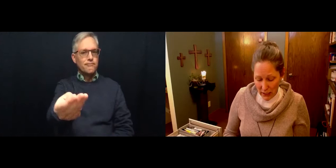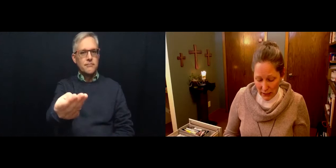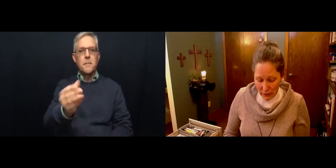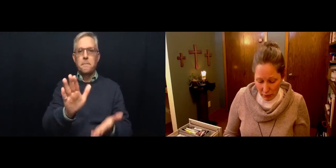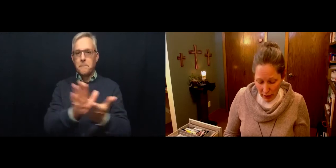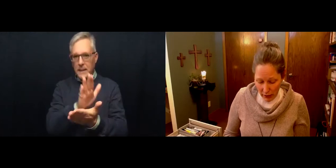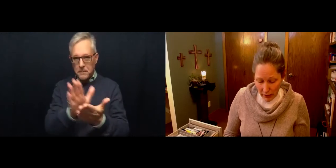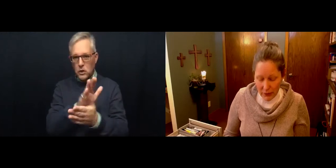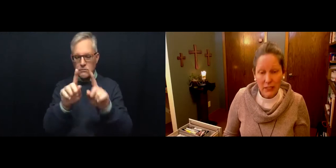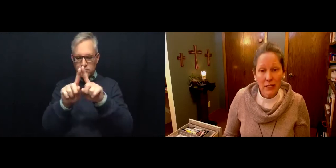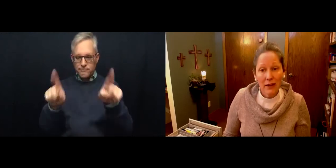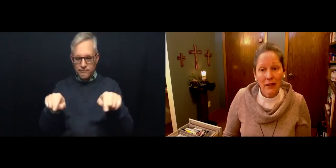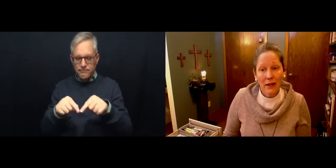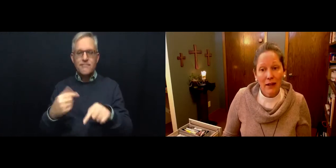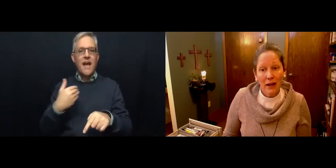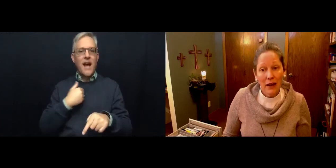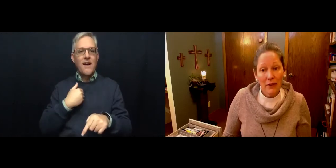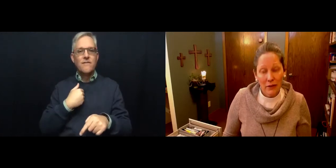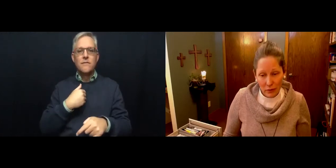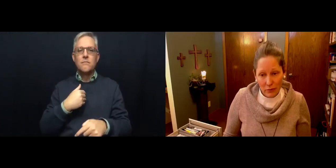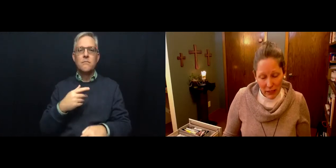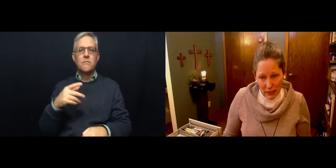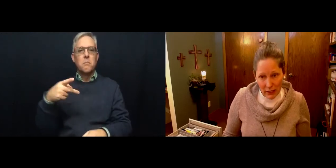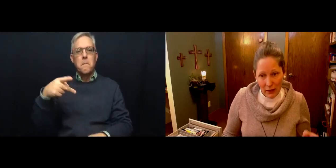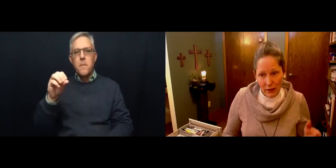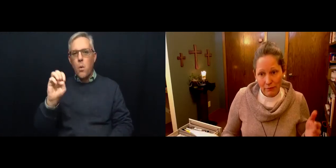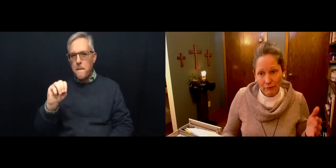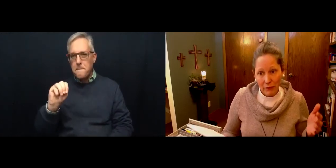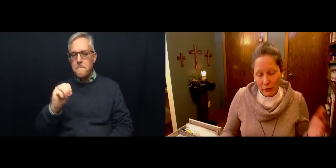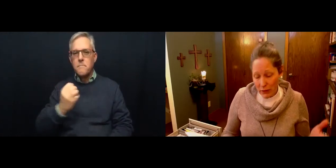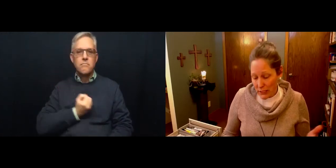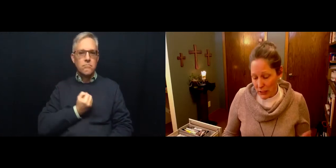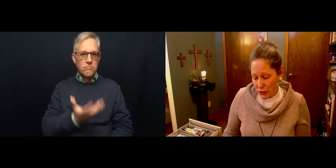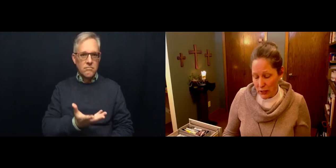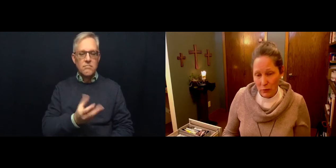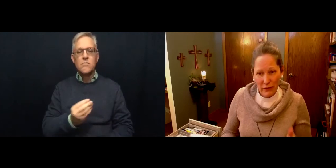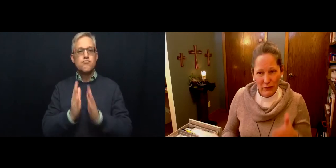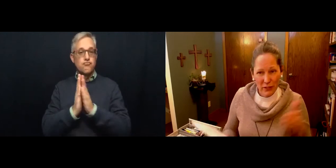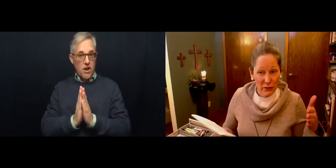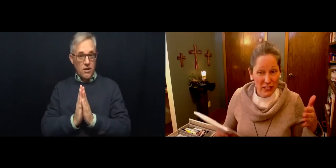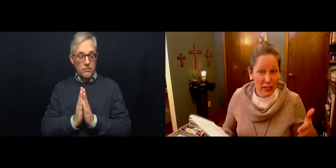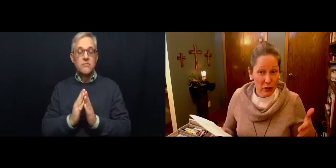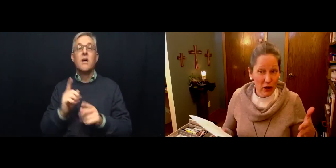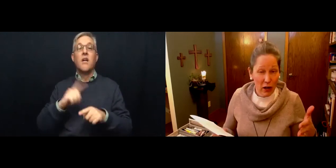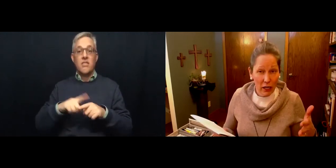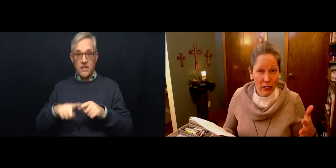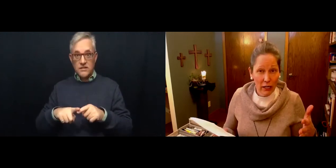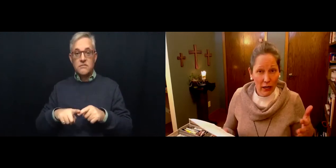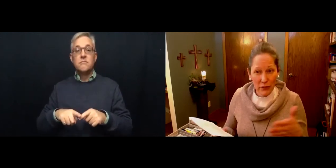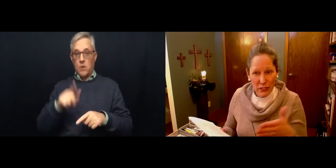some prayers. And then there will be three stations where you stay in your car and you just